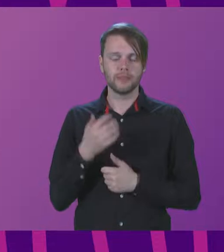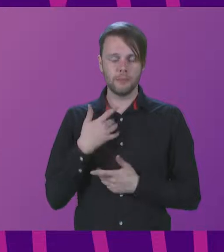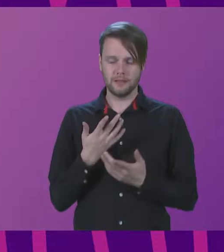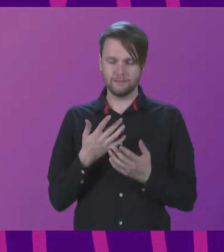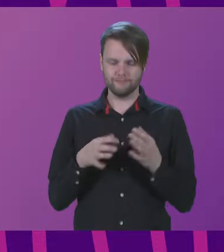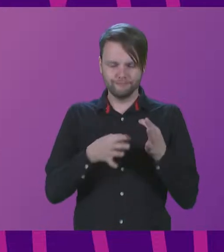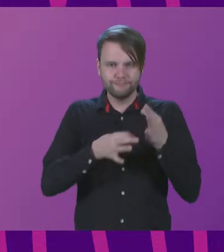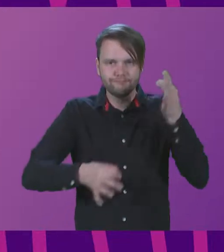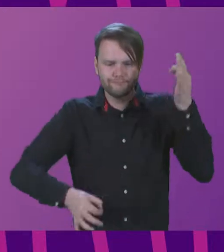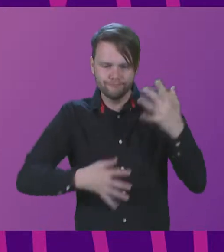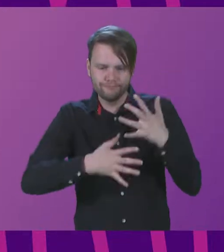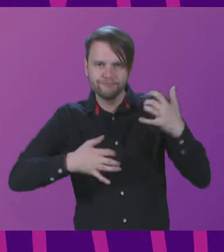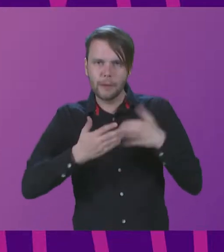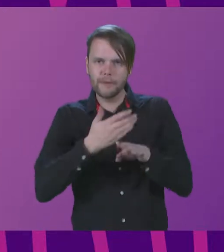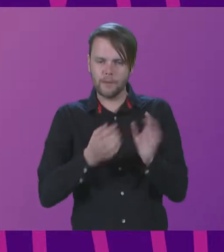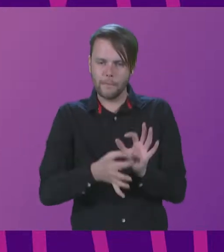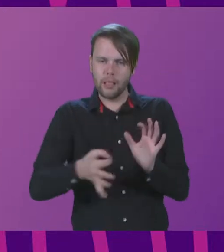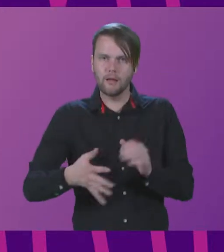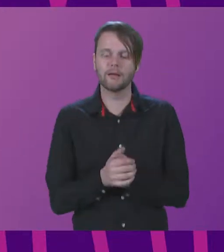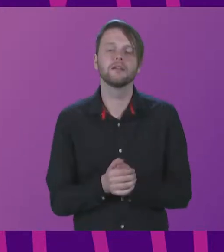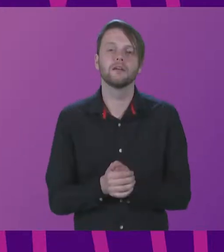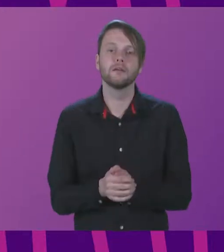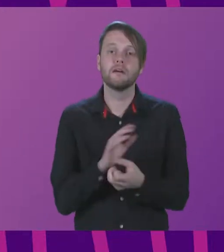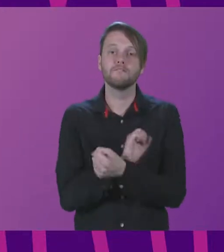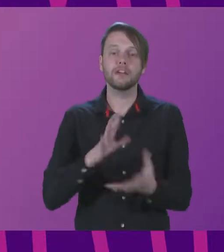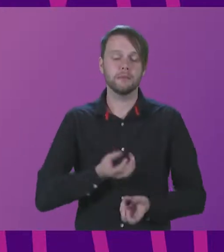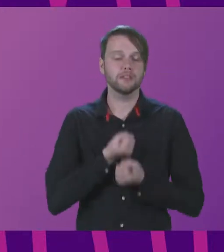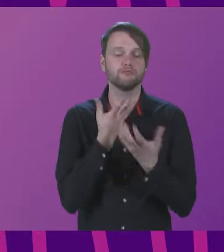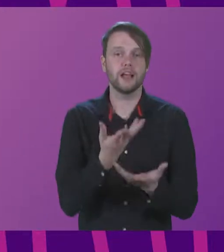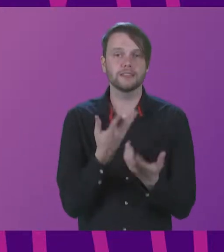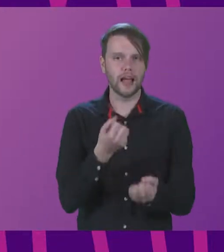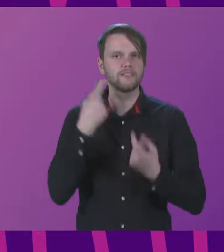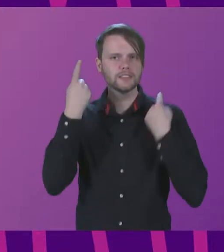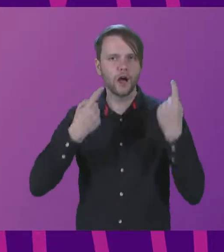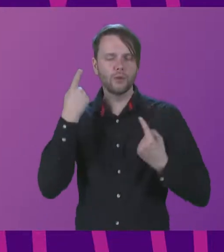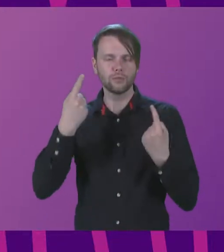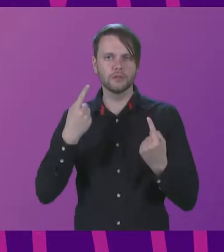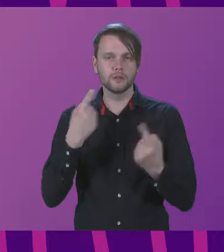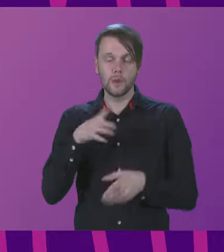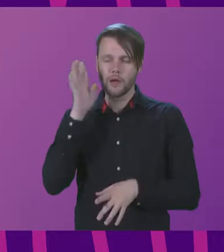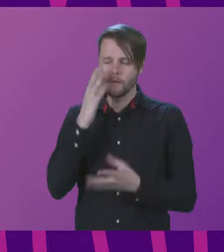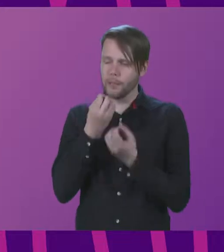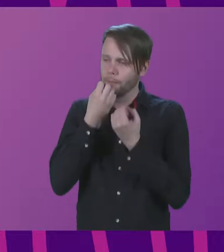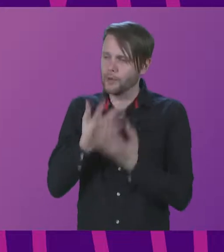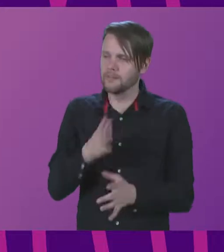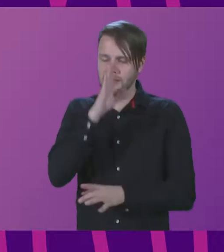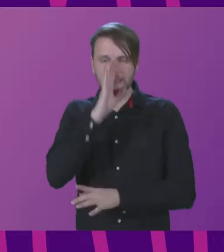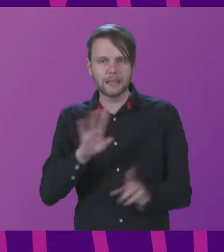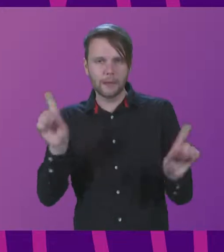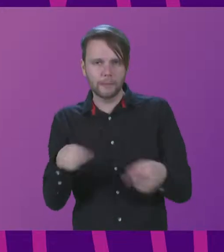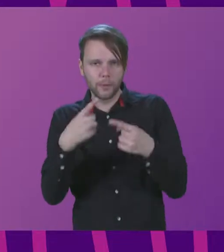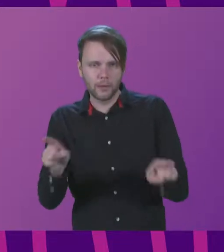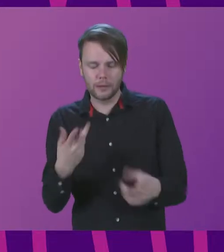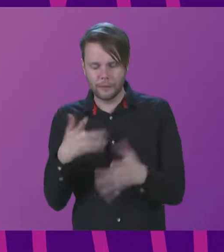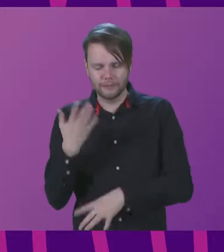before it is plucked. But freedom expressed has a sound, which we heard in the beautiful sad music of the Bandora and the